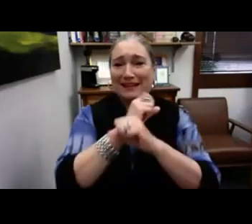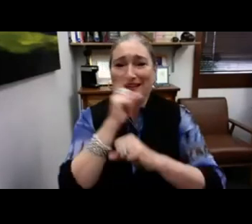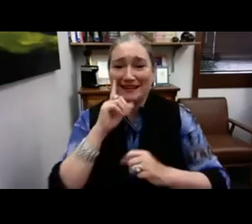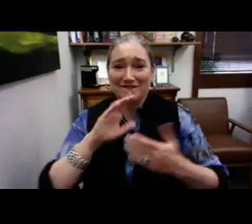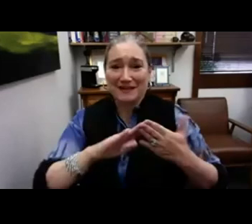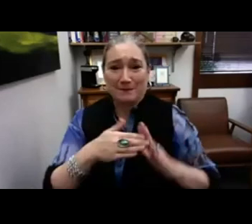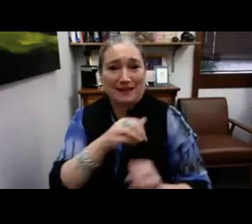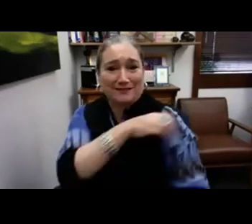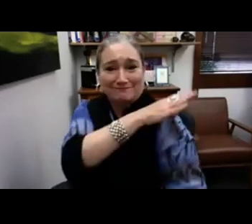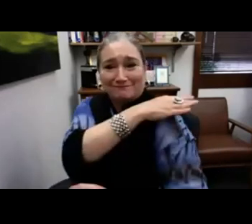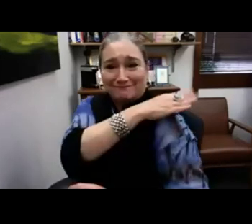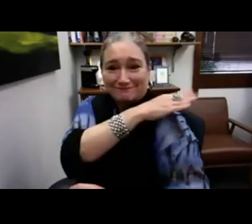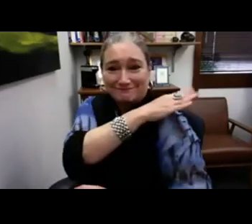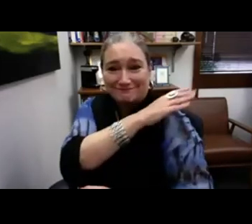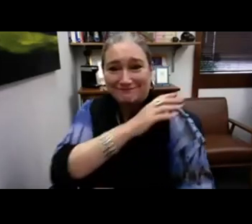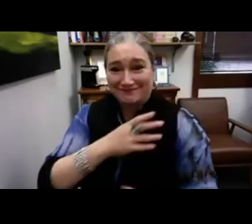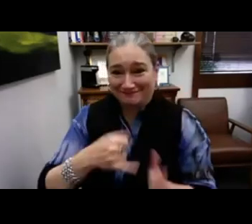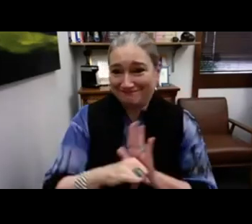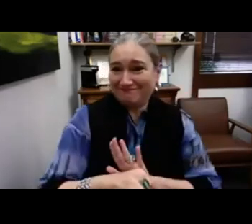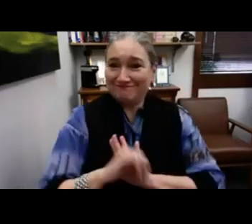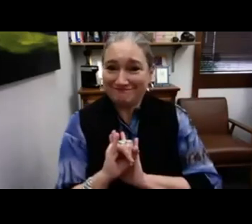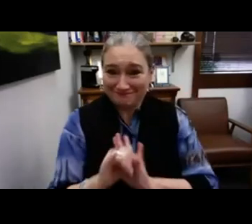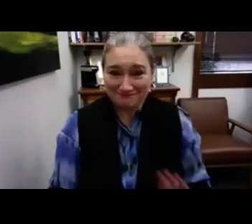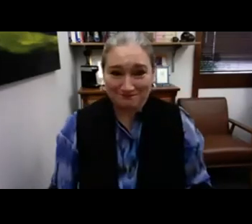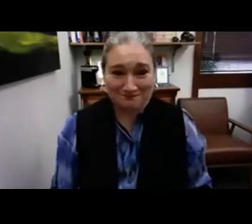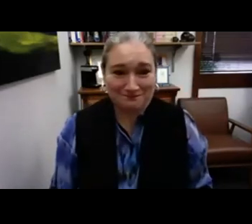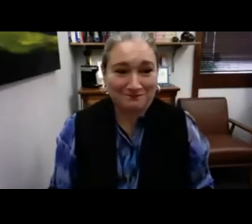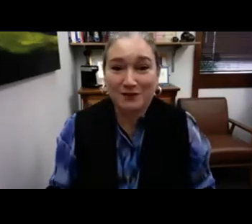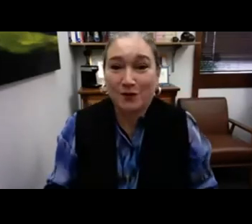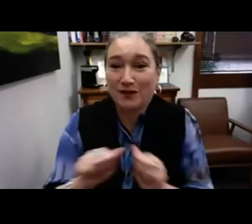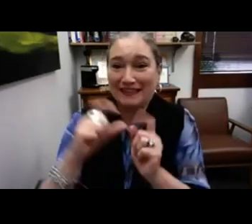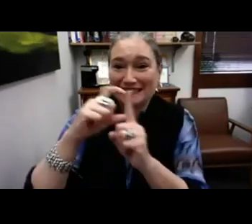She is like Wonder Woman and protecting the deaf community with her cape.